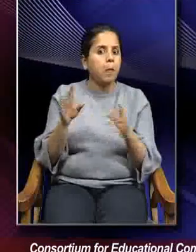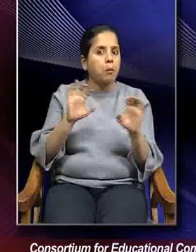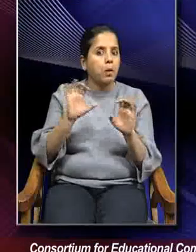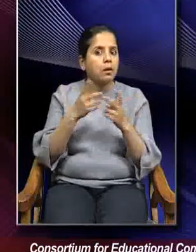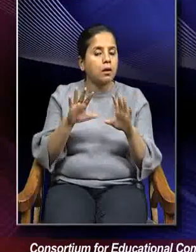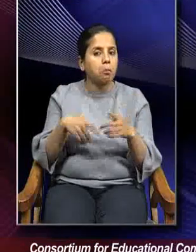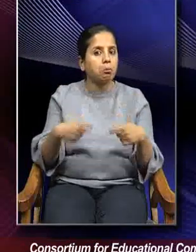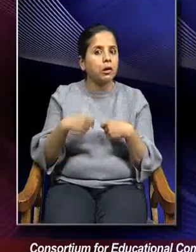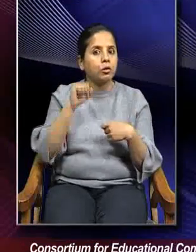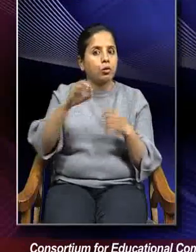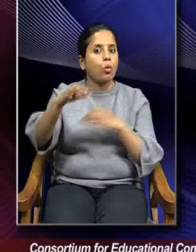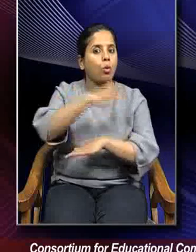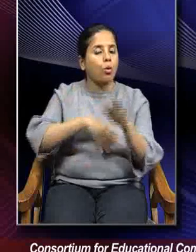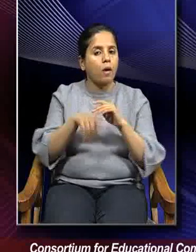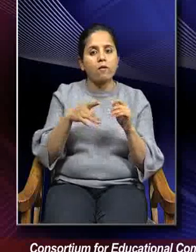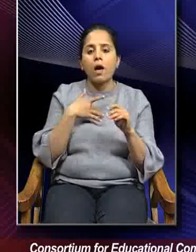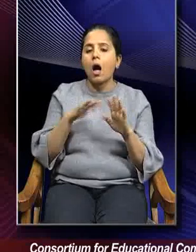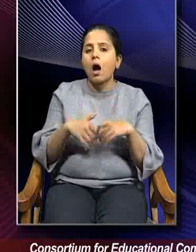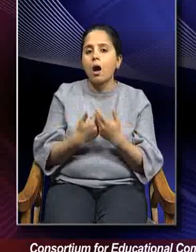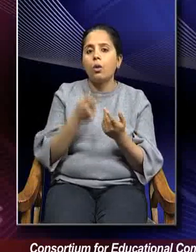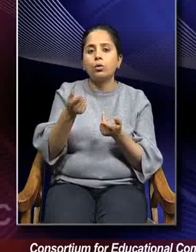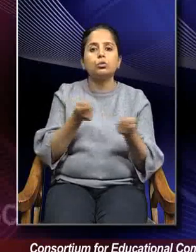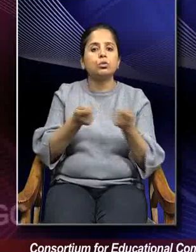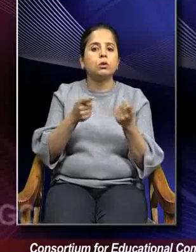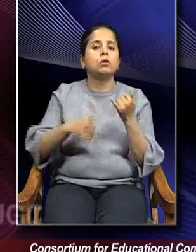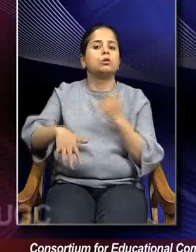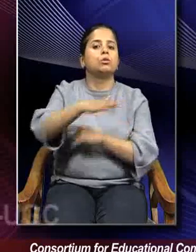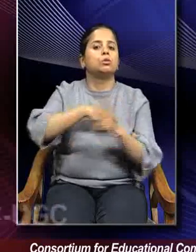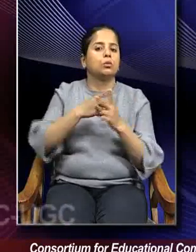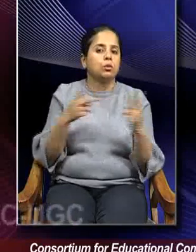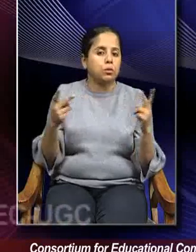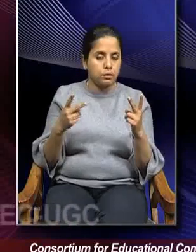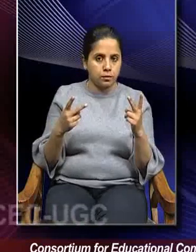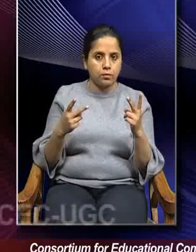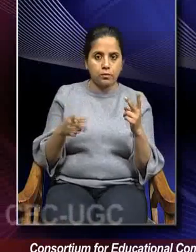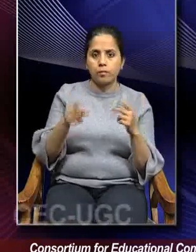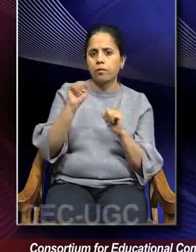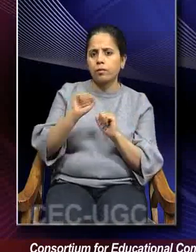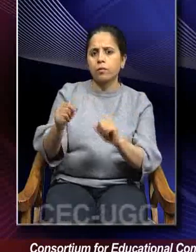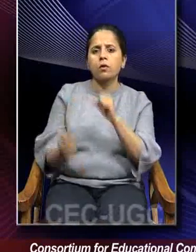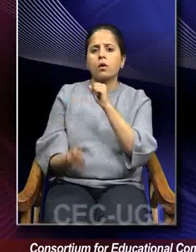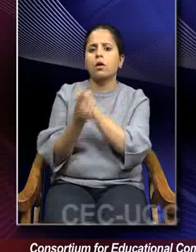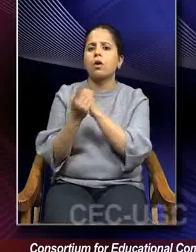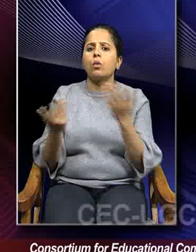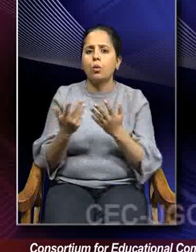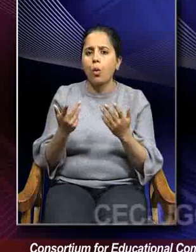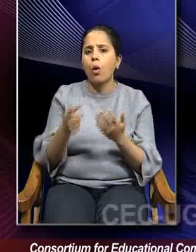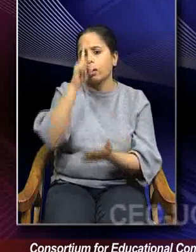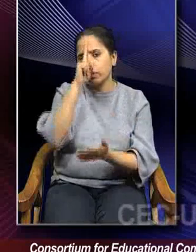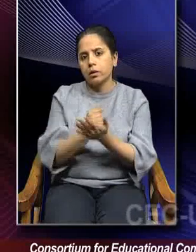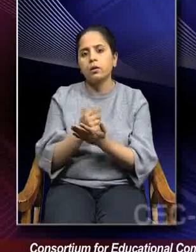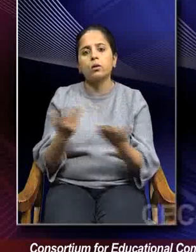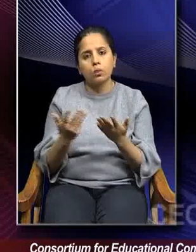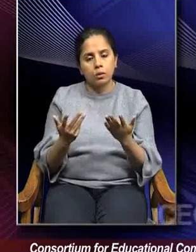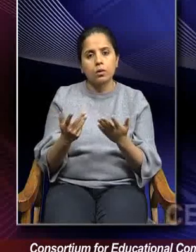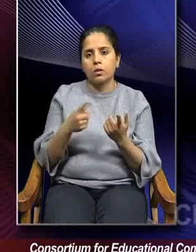business organization, how to deal with that situation? What is your promptness in decision-making when